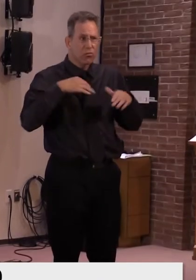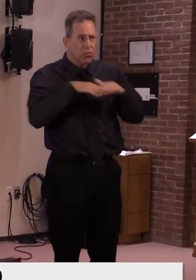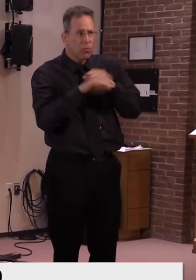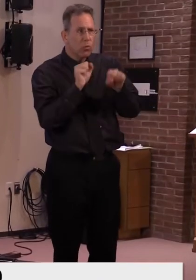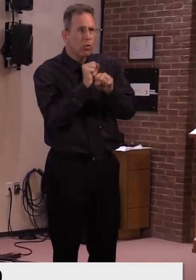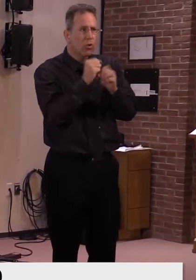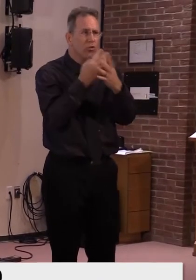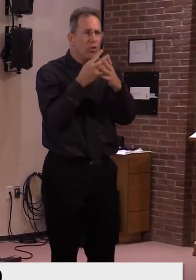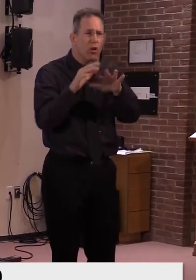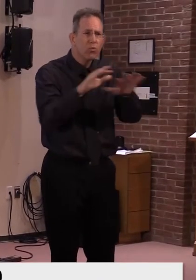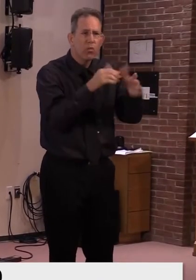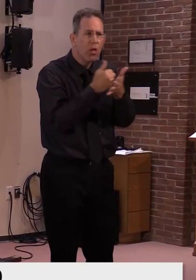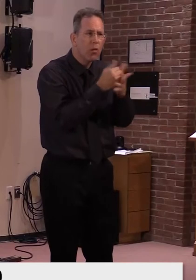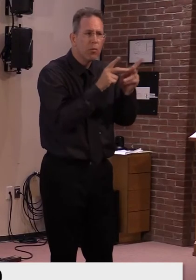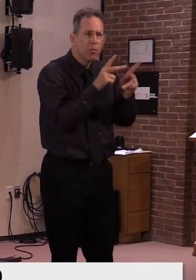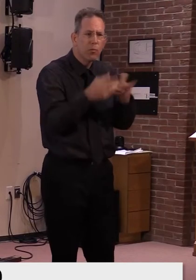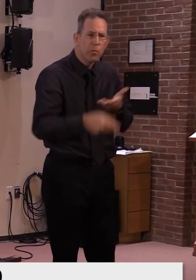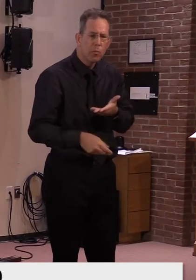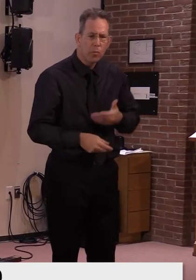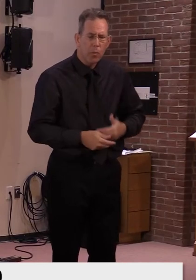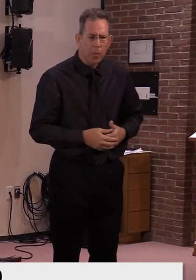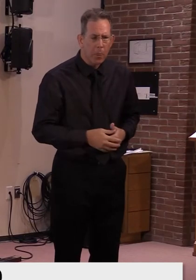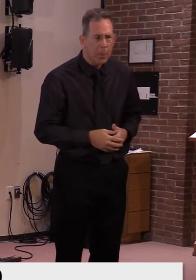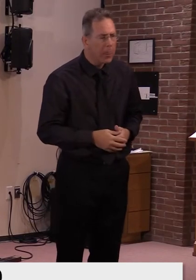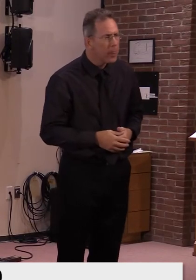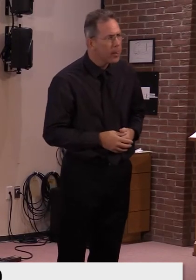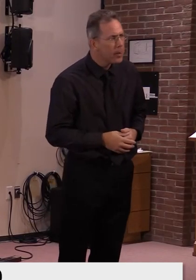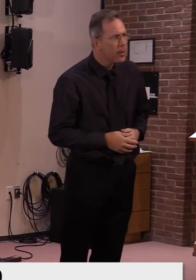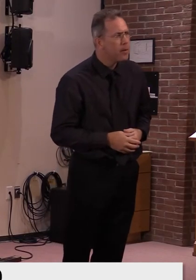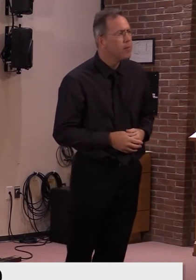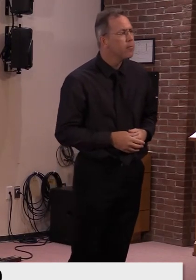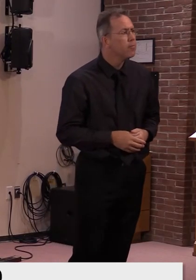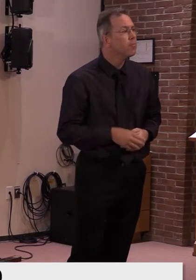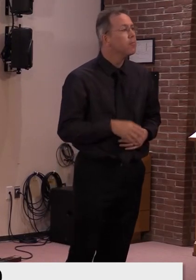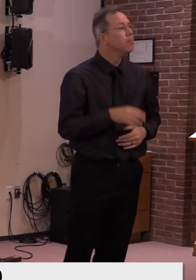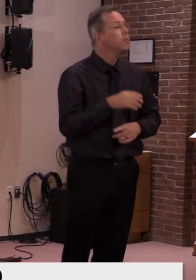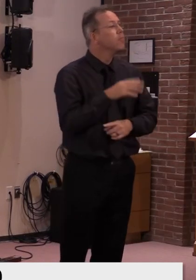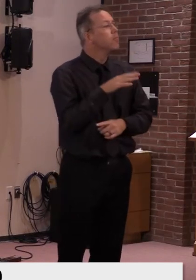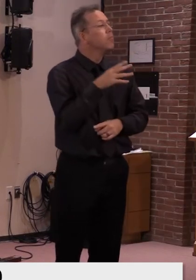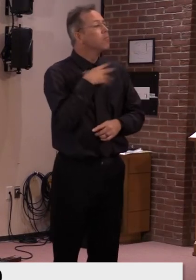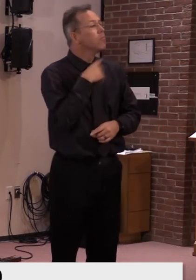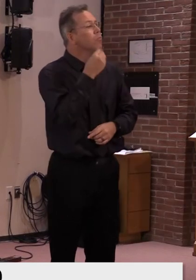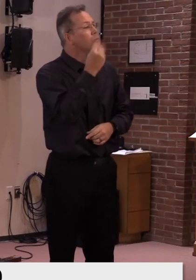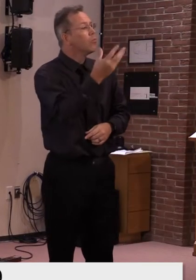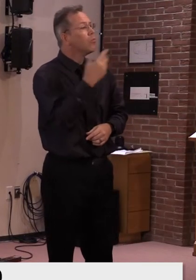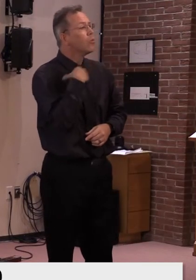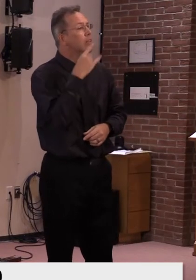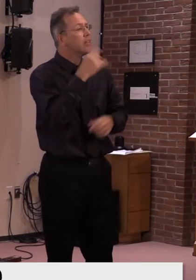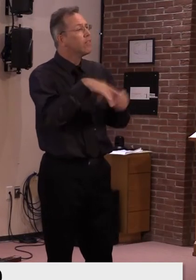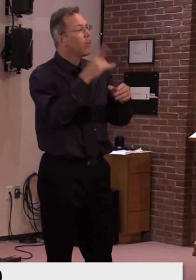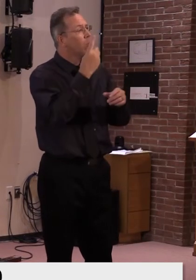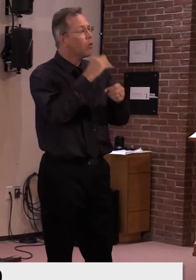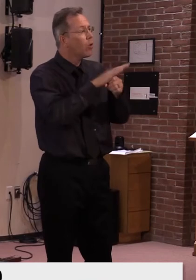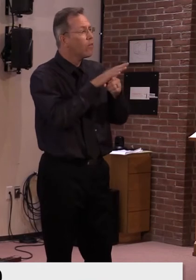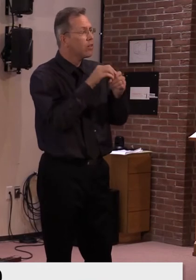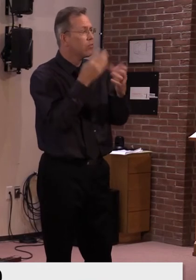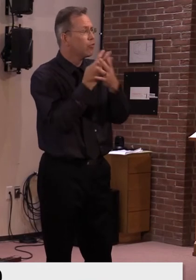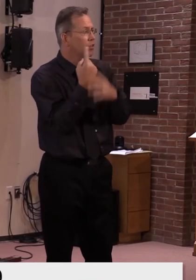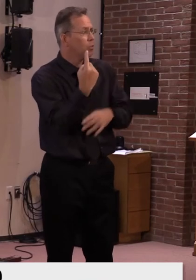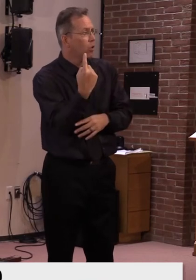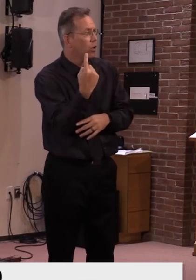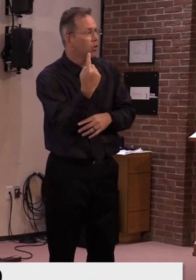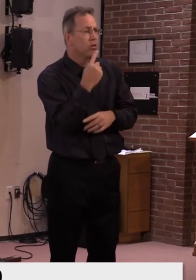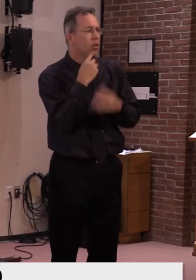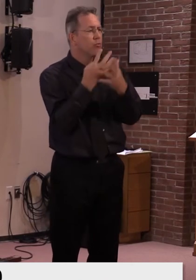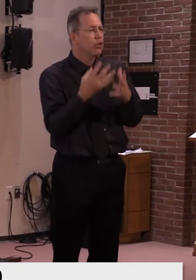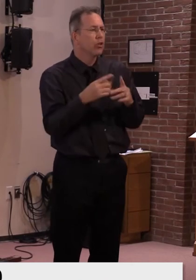Uh, just remember Guy, we did have a positive in, uh, one of our facilities with a correctional officer. So we're,